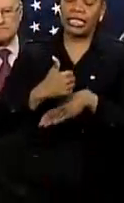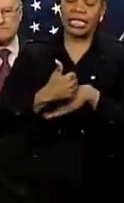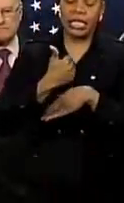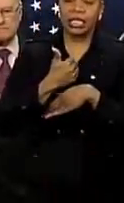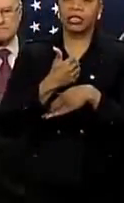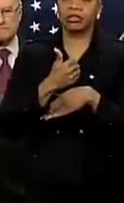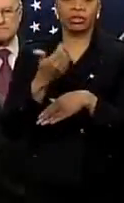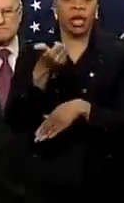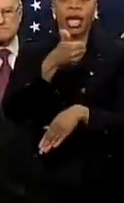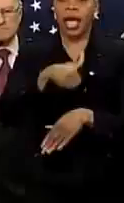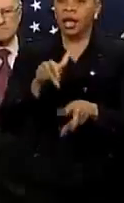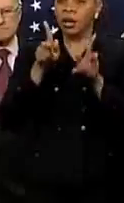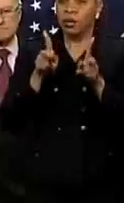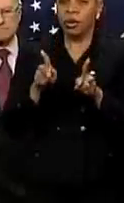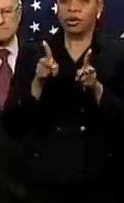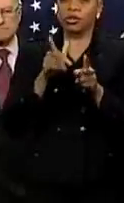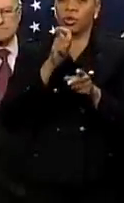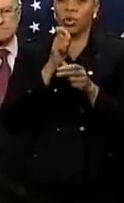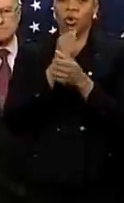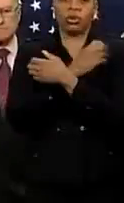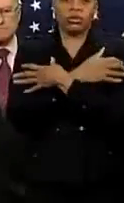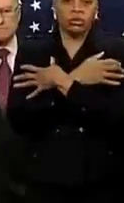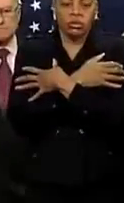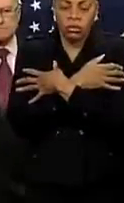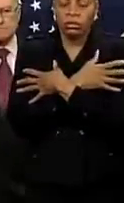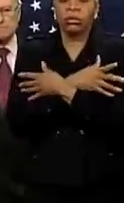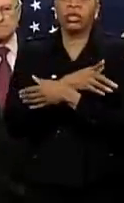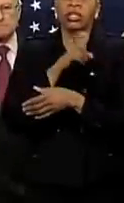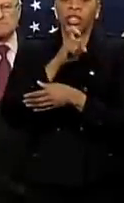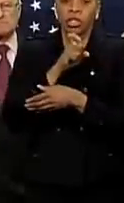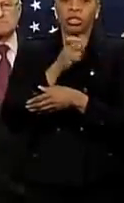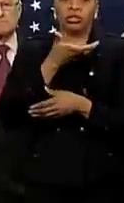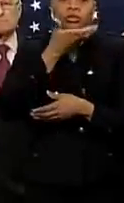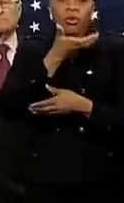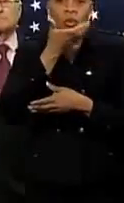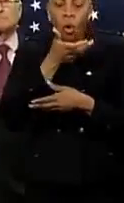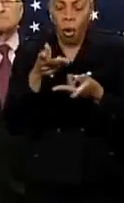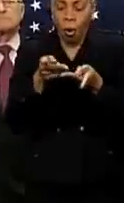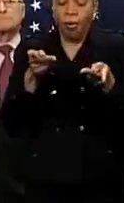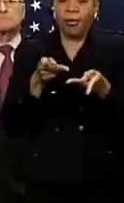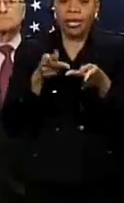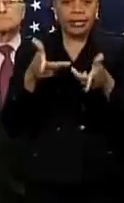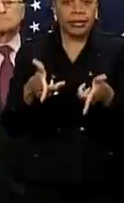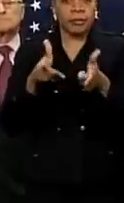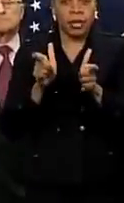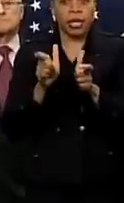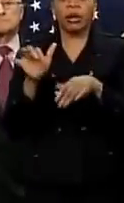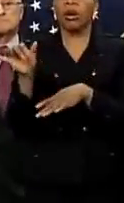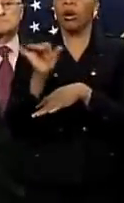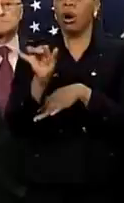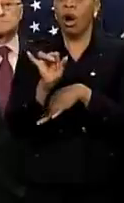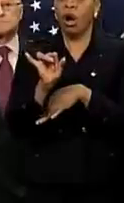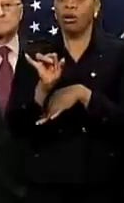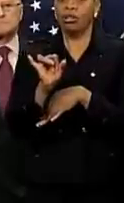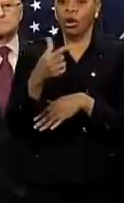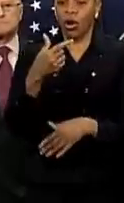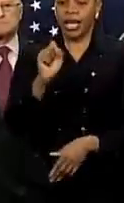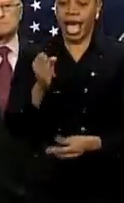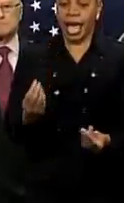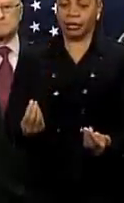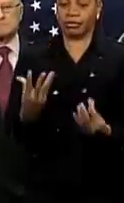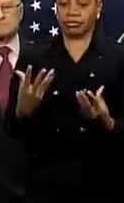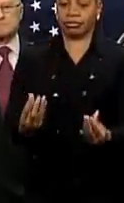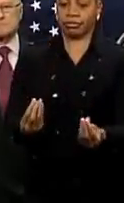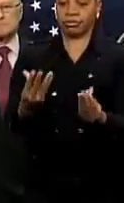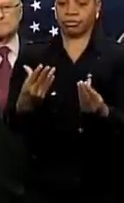should get someplace warm immediately. Also, please do not use gas ovens or rangers to heat your